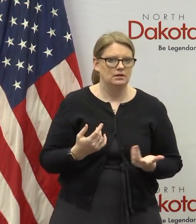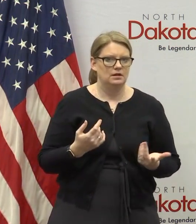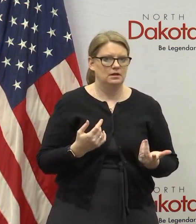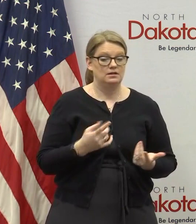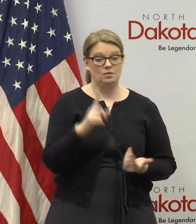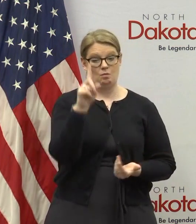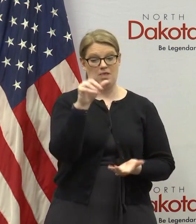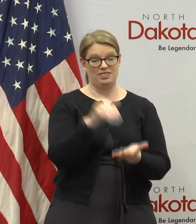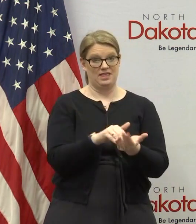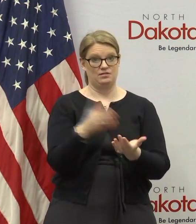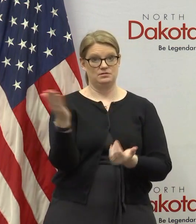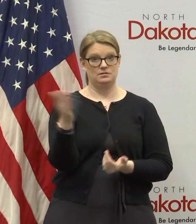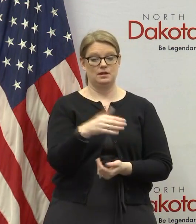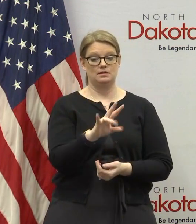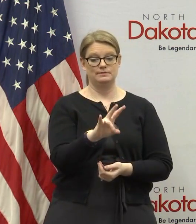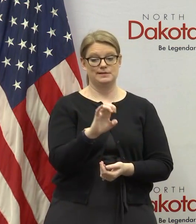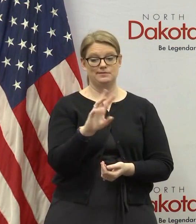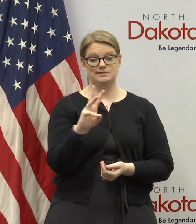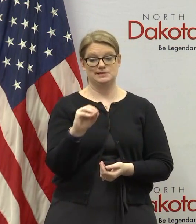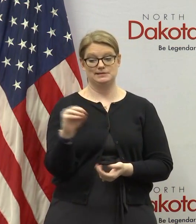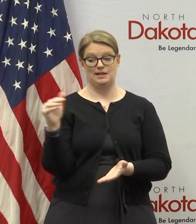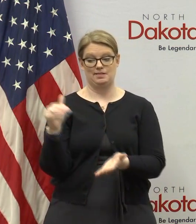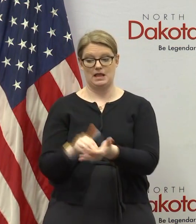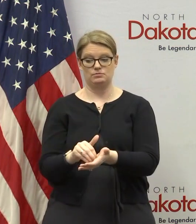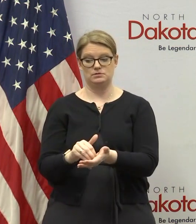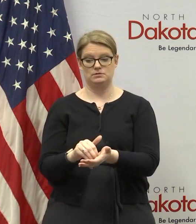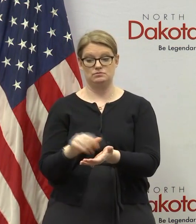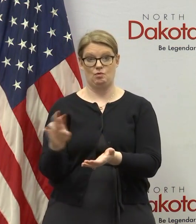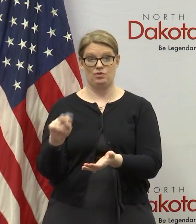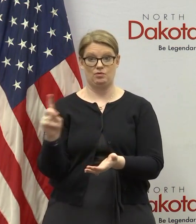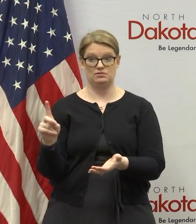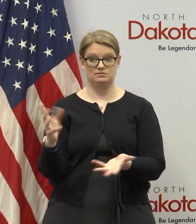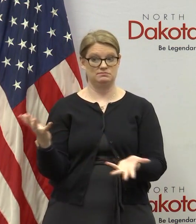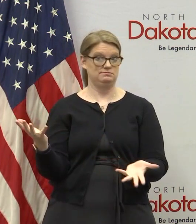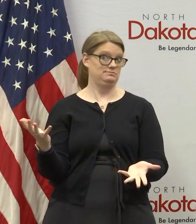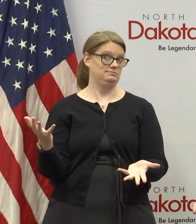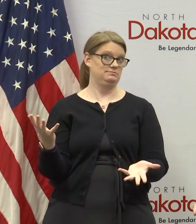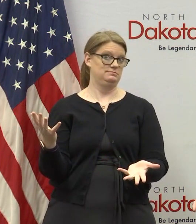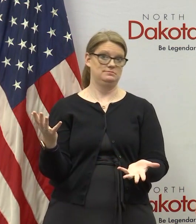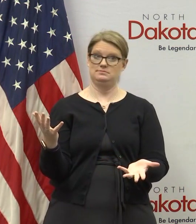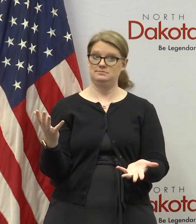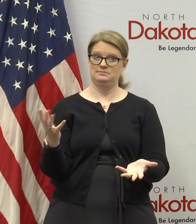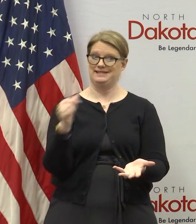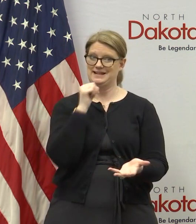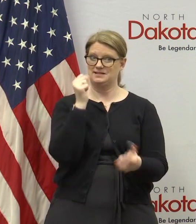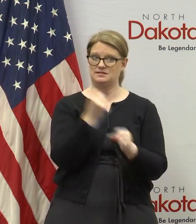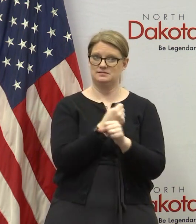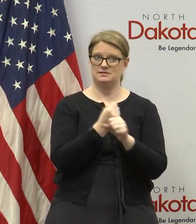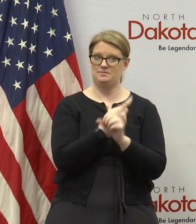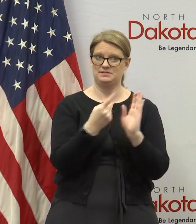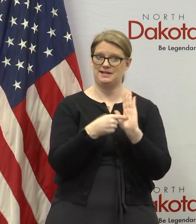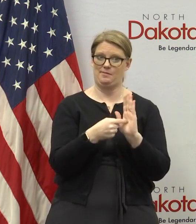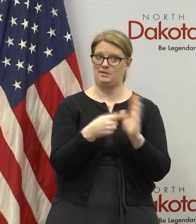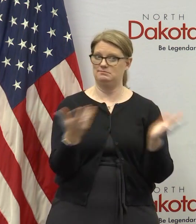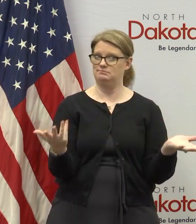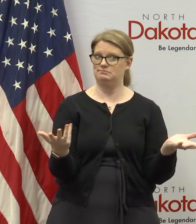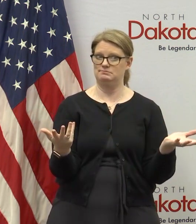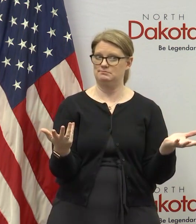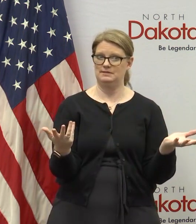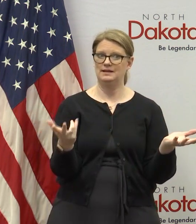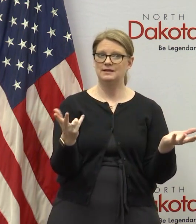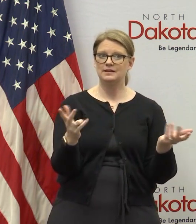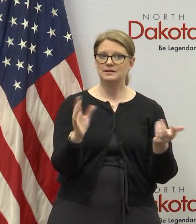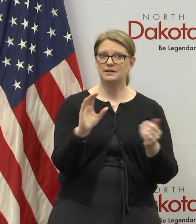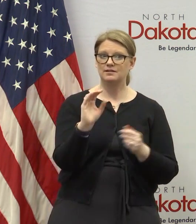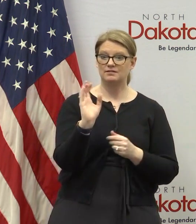out of seven hundred and sixty thousand uh north dakotans is not enough i mean that's not a statistical sample of of uh you know percentage